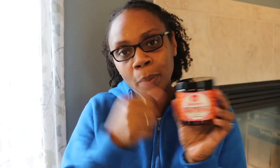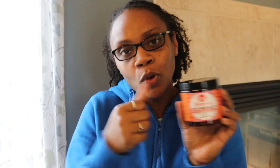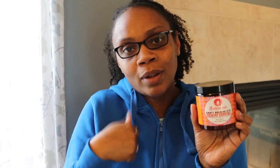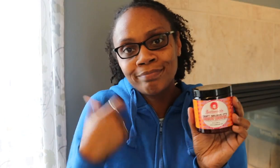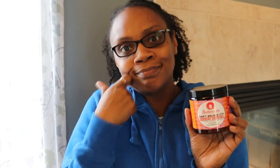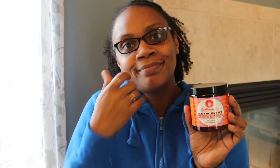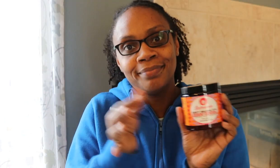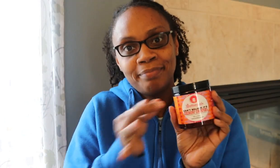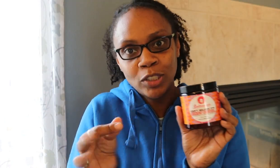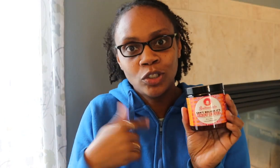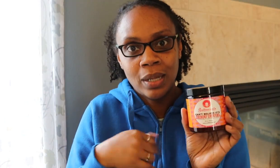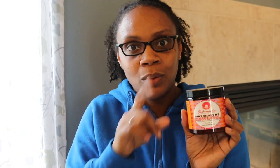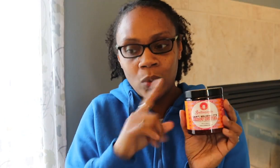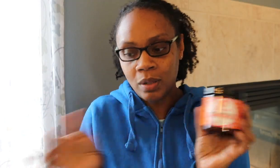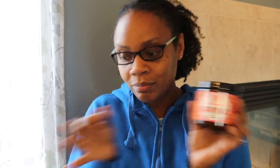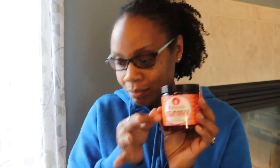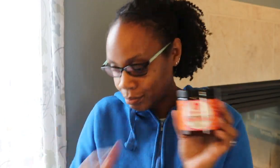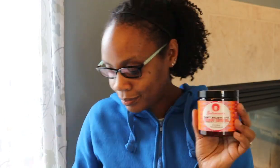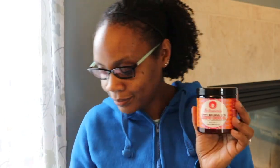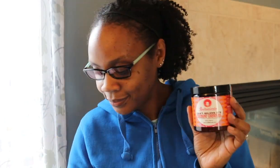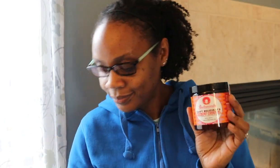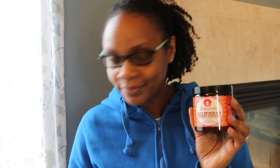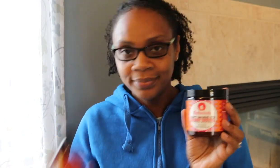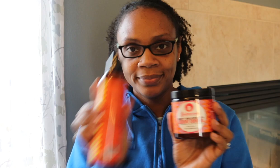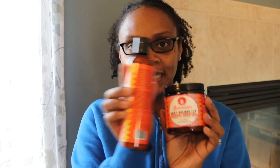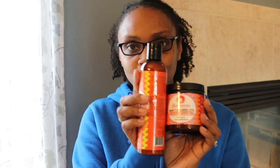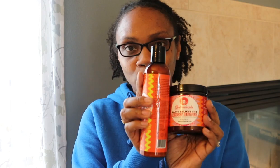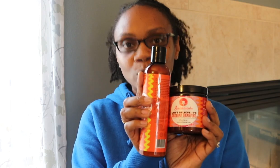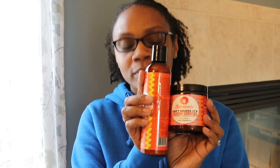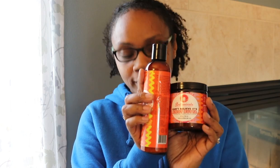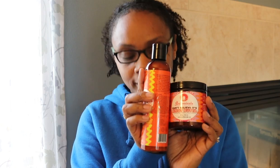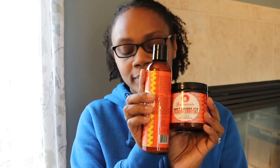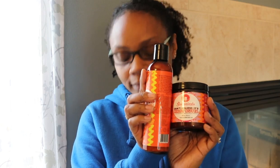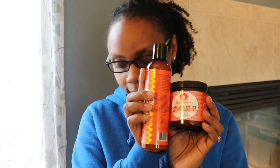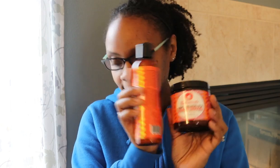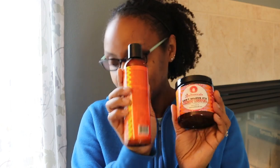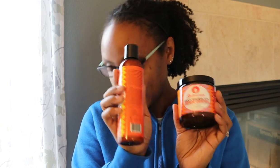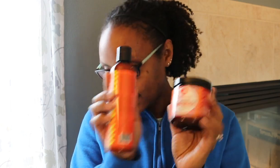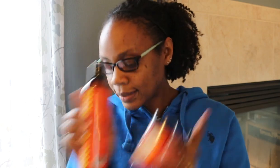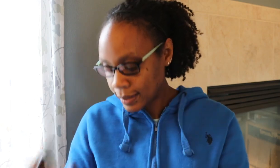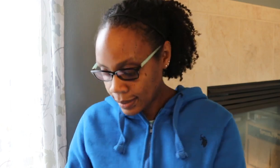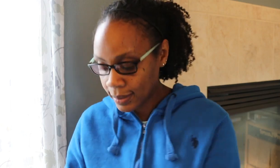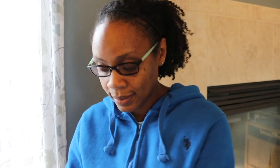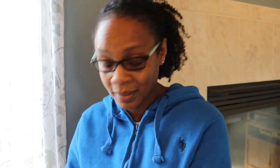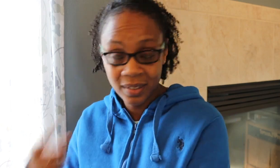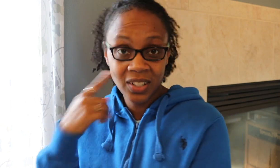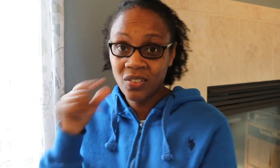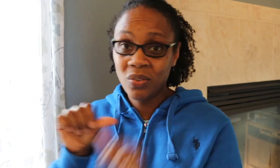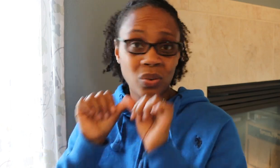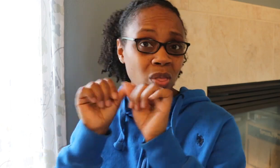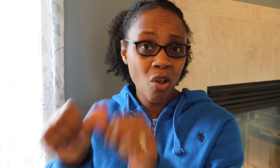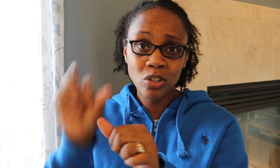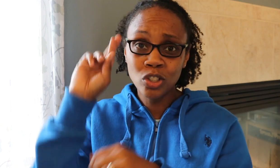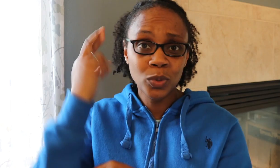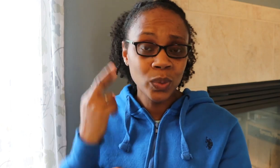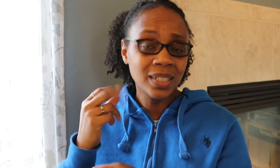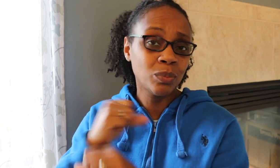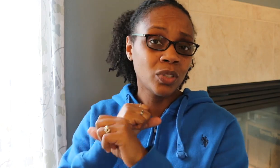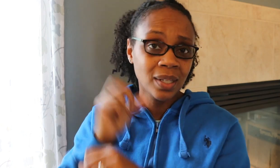And yes, like I just mentioned, this is the knot butter that I pair with the mango dip leave-in. And for my long-term